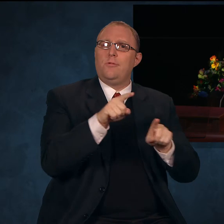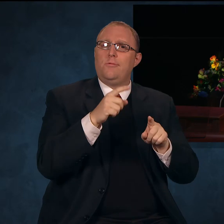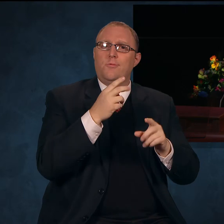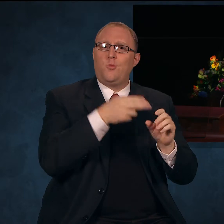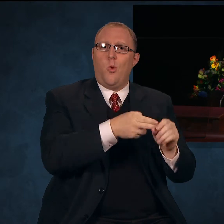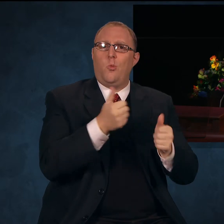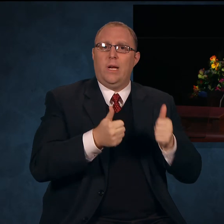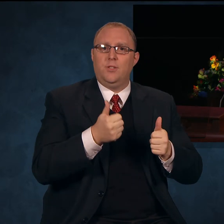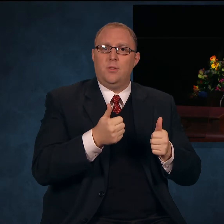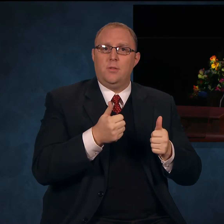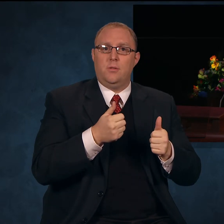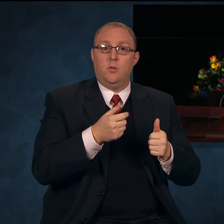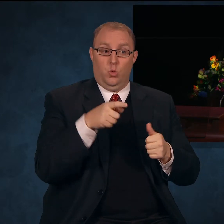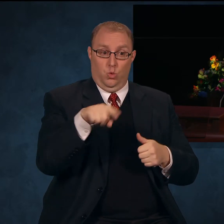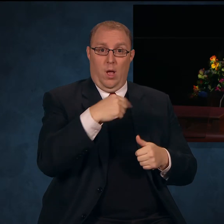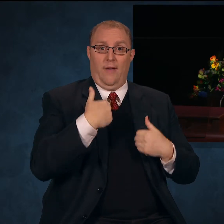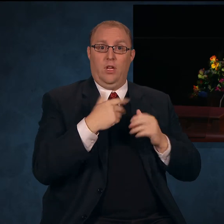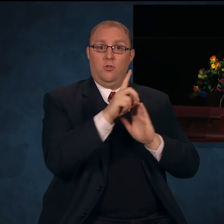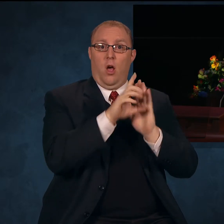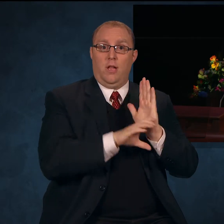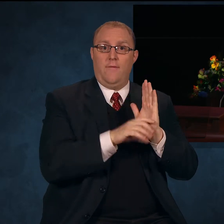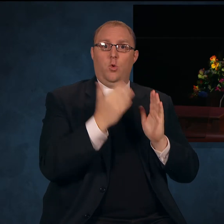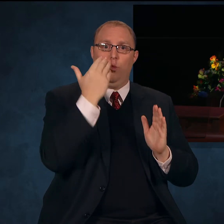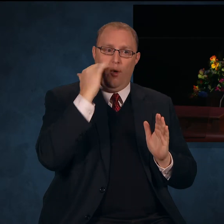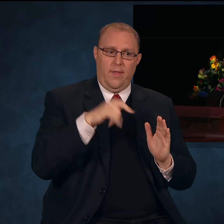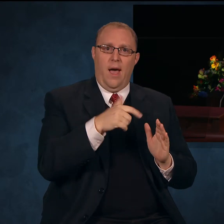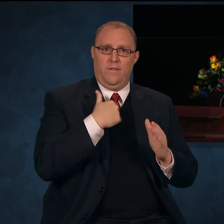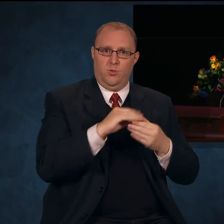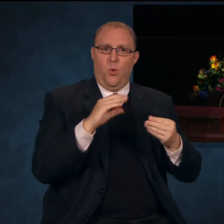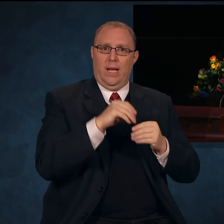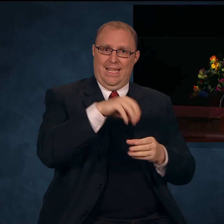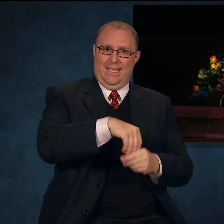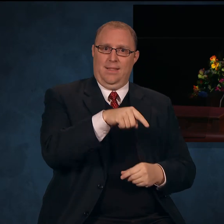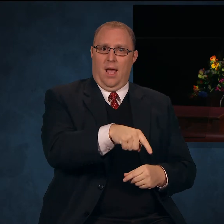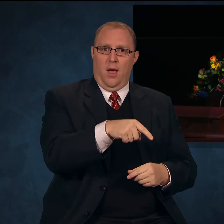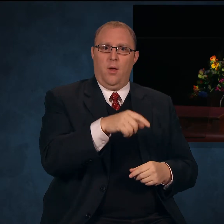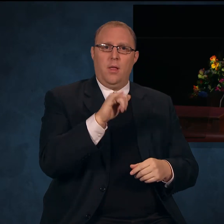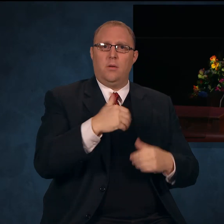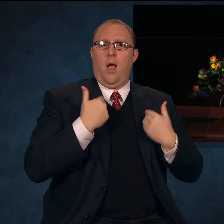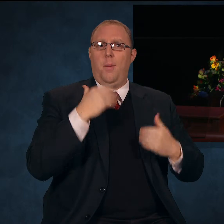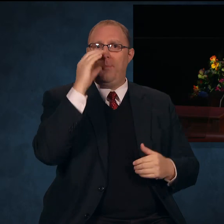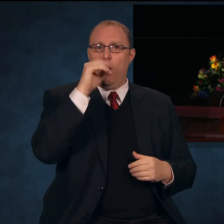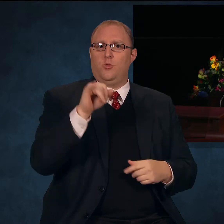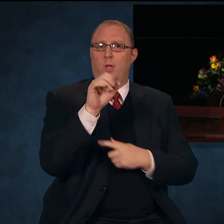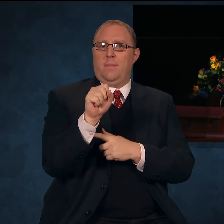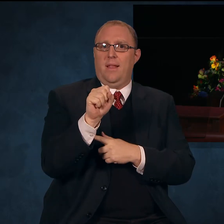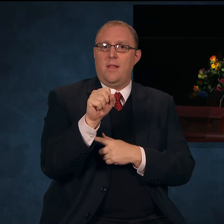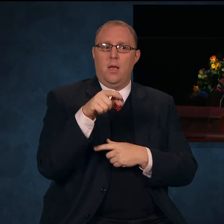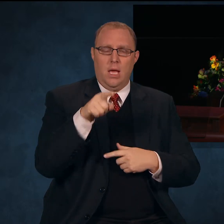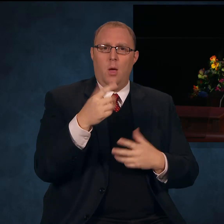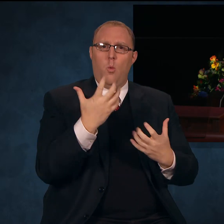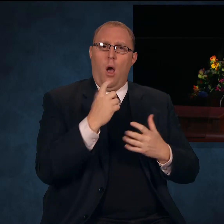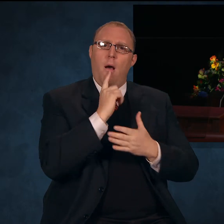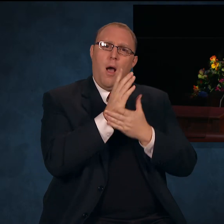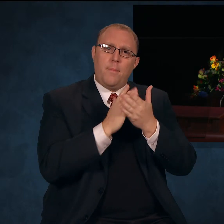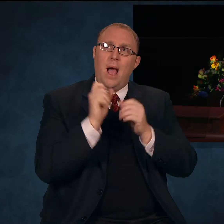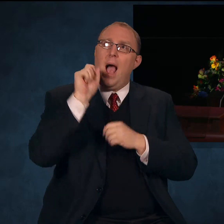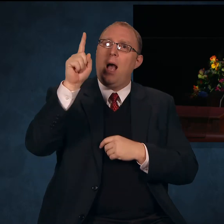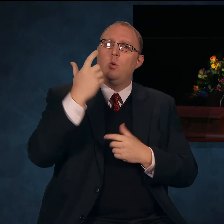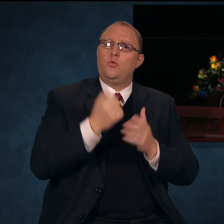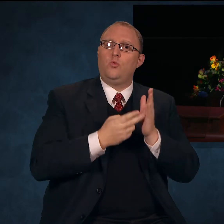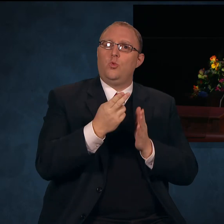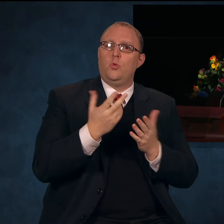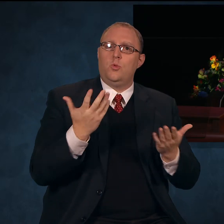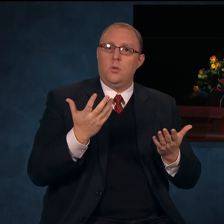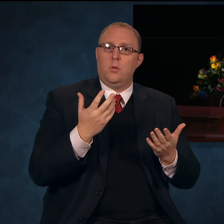revealed in this inspired record has been the result of a humble search for truth. As Joseph found out, If